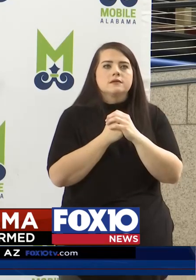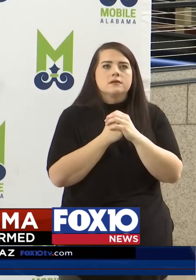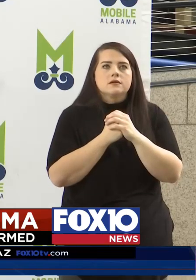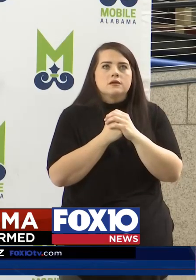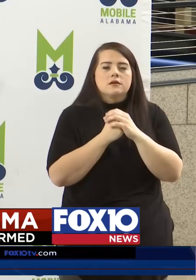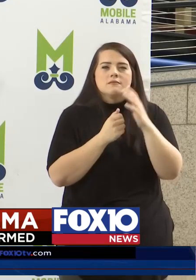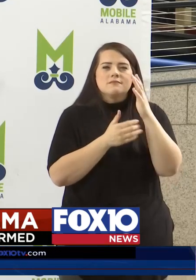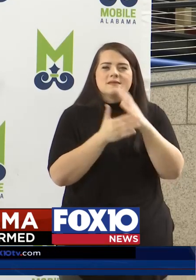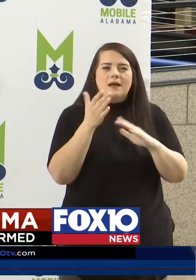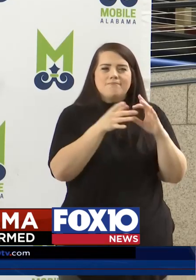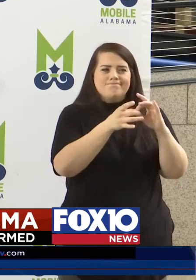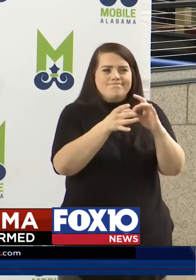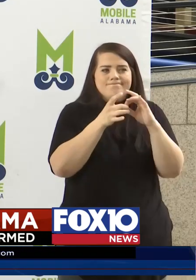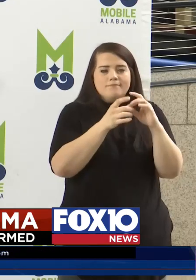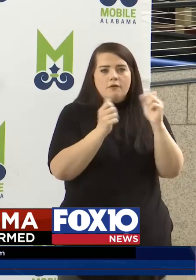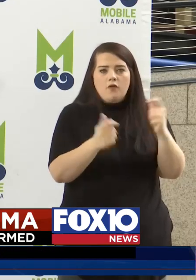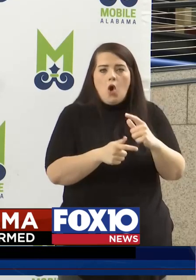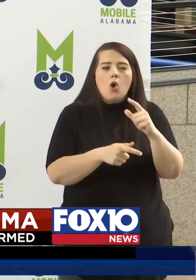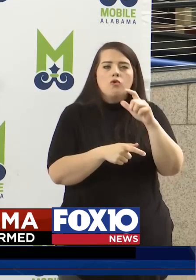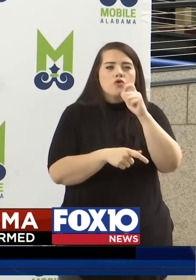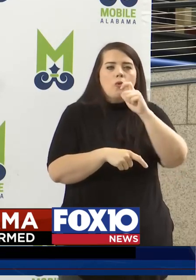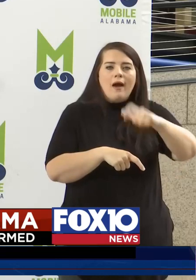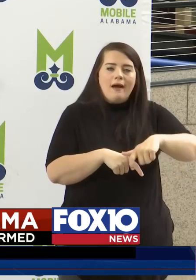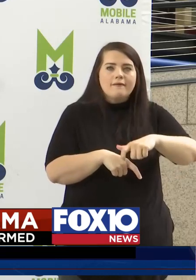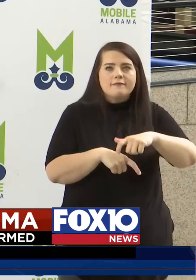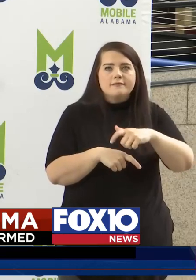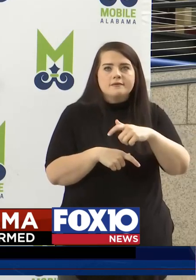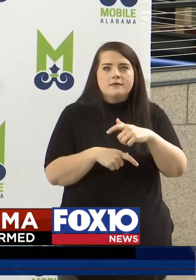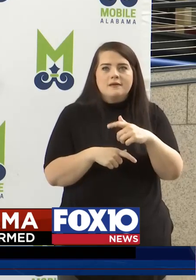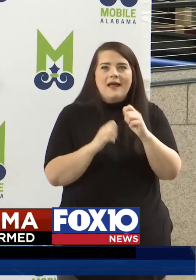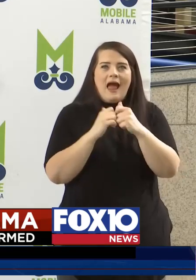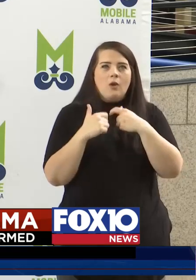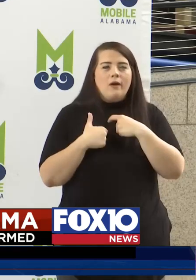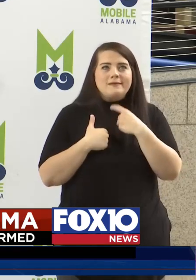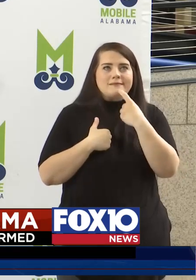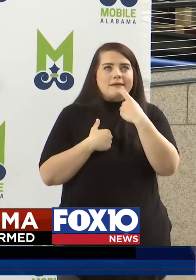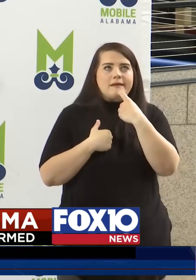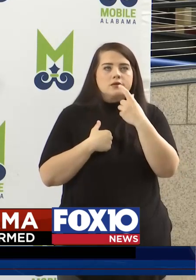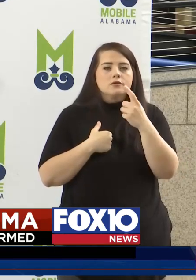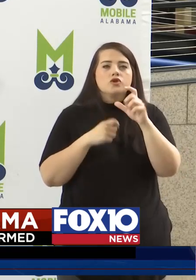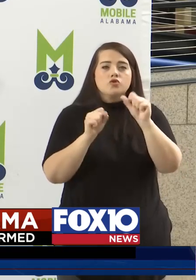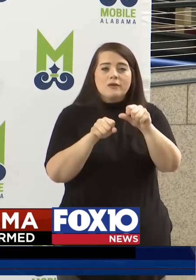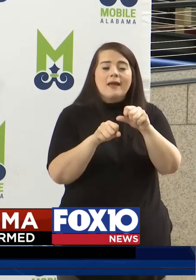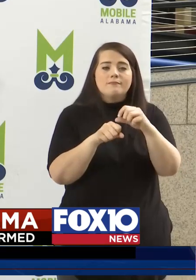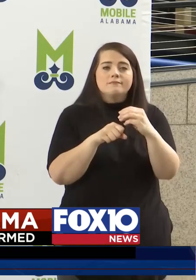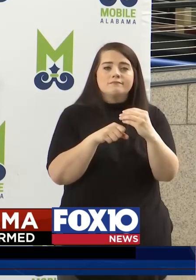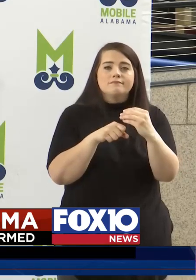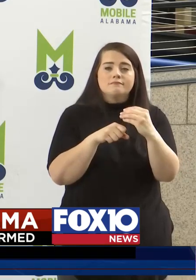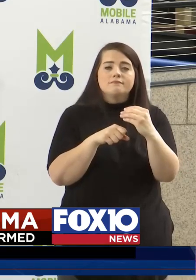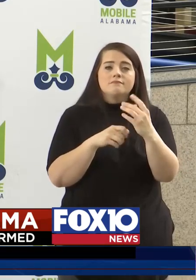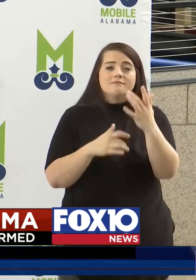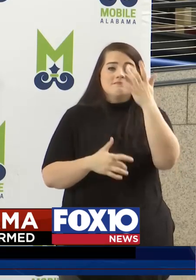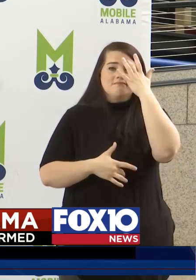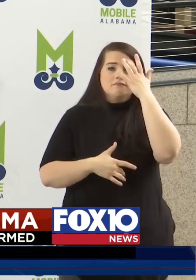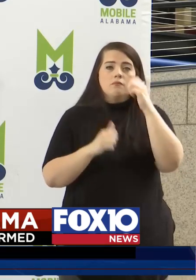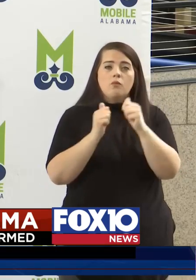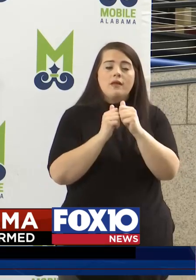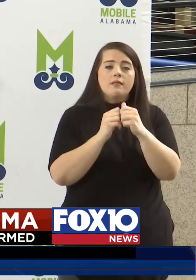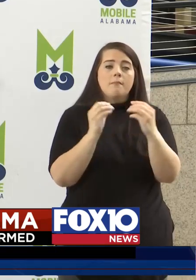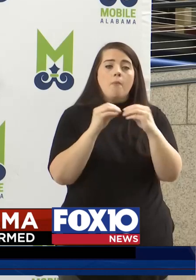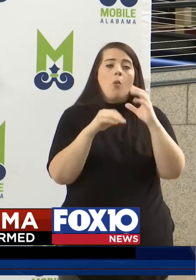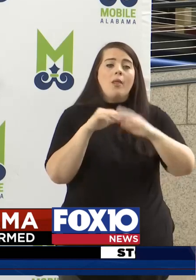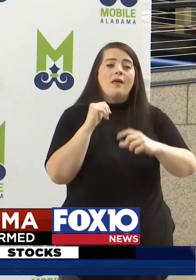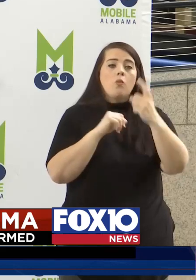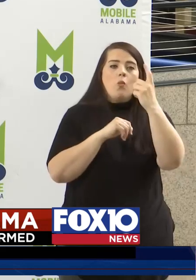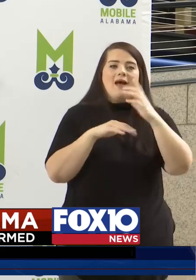some combination of those things. You don't have to be – how do I put this? You can be infected with – you can have more than one of those conditions